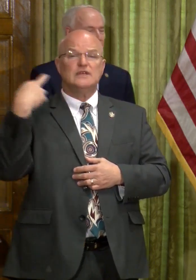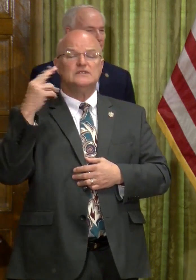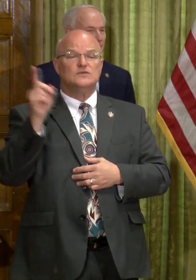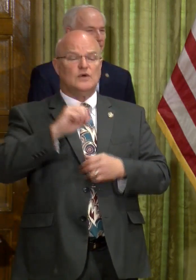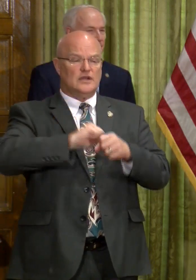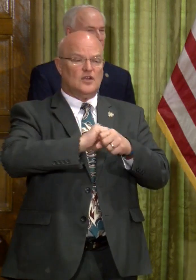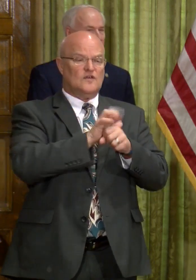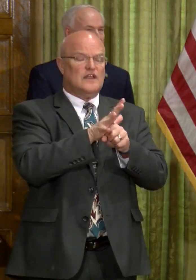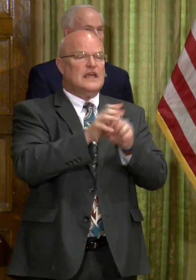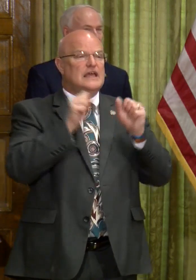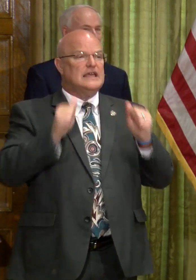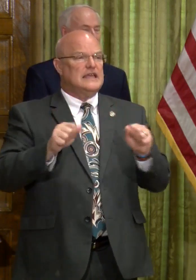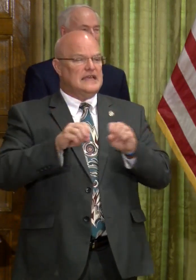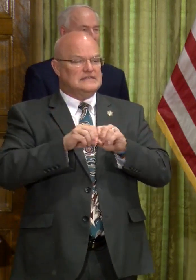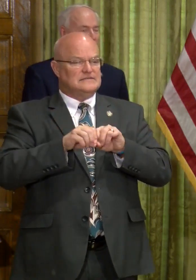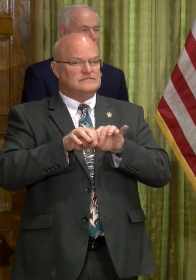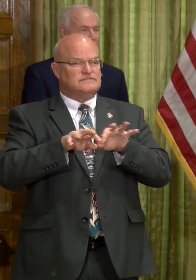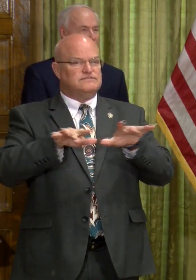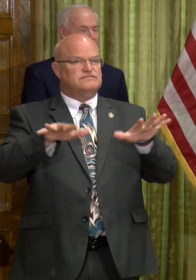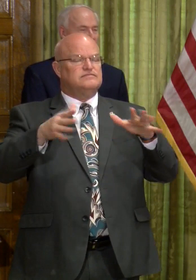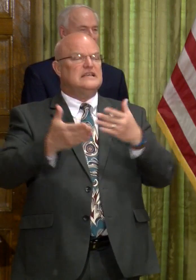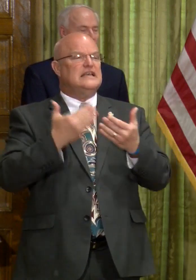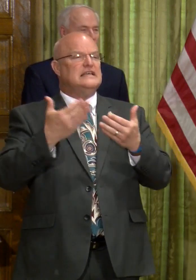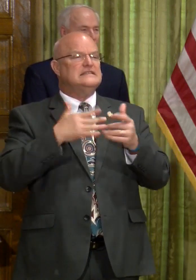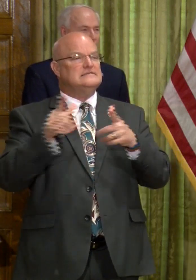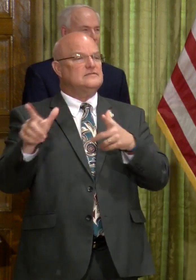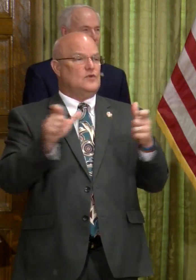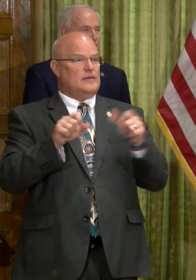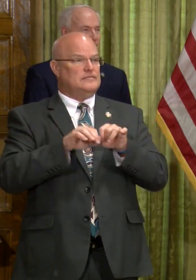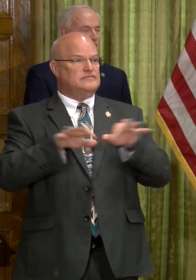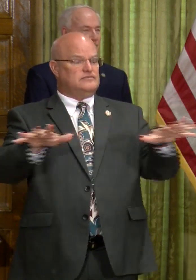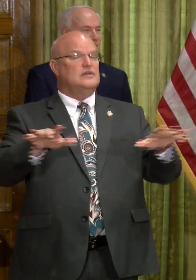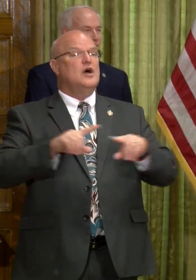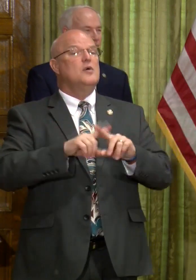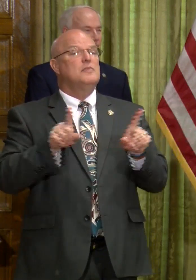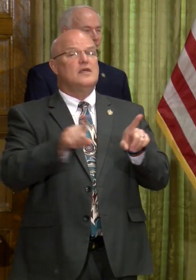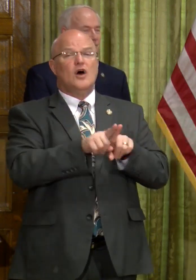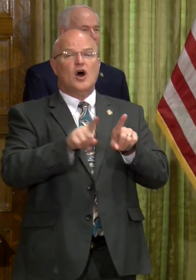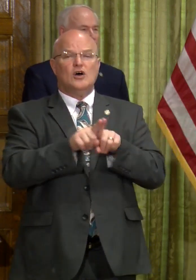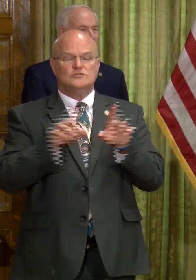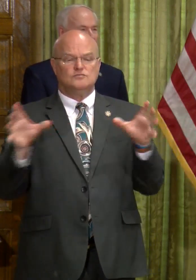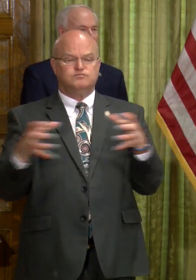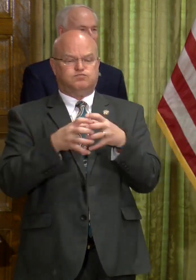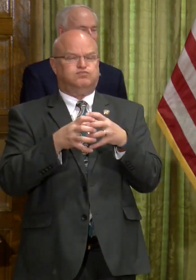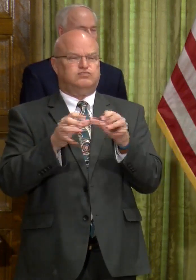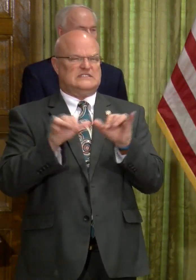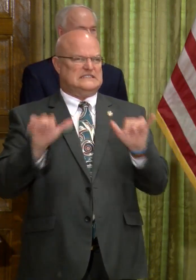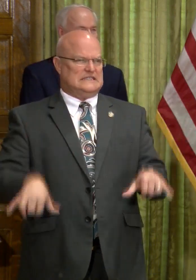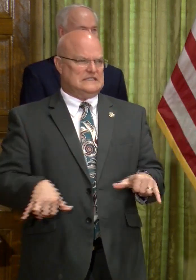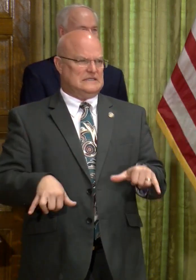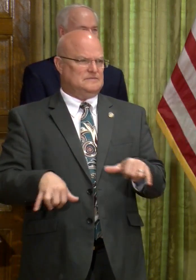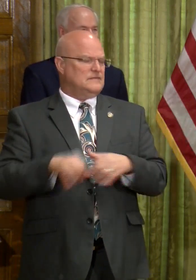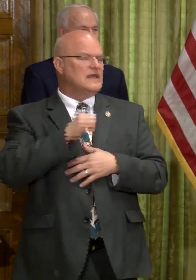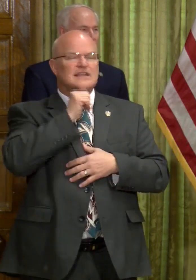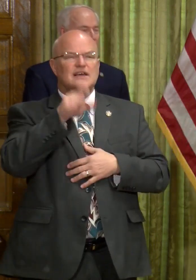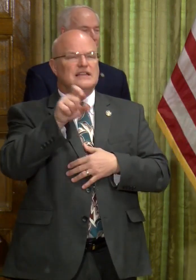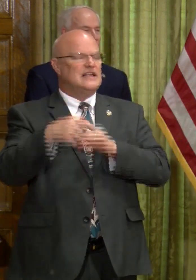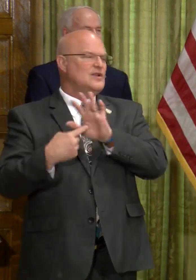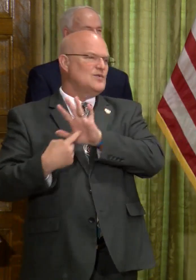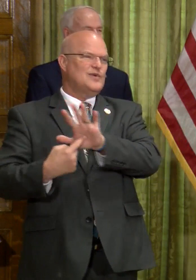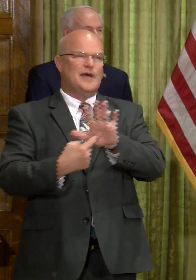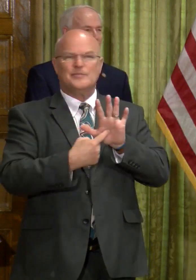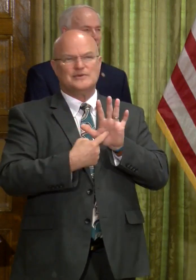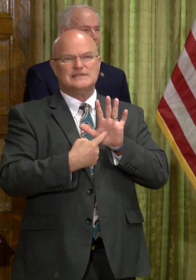COVID-19 can spread very easily, very rapidly, but they're also closed systems, and they don't necessarily represent